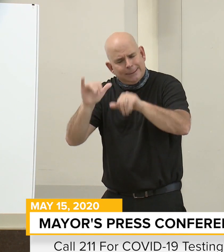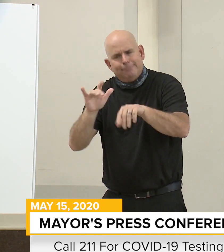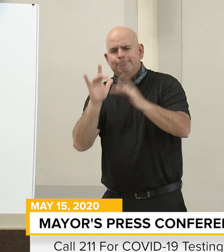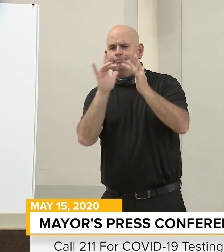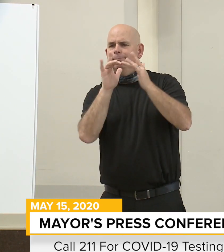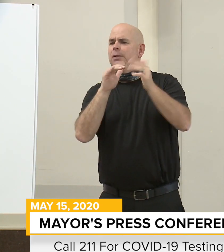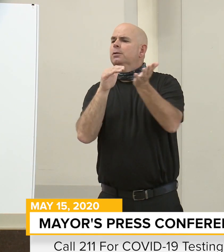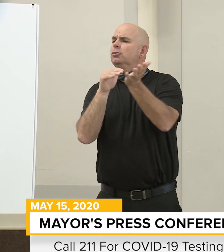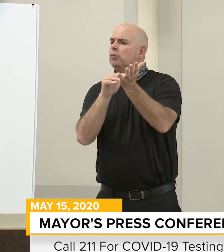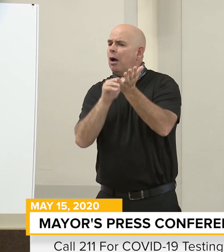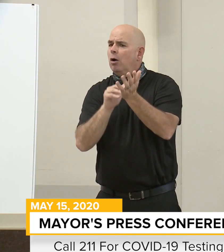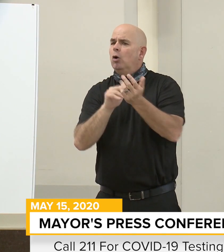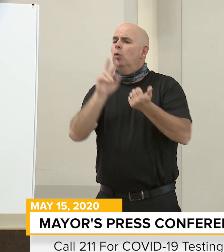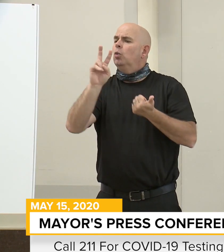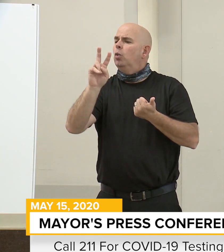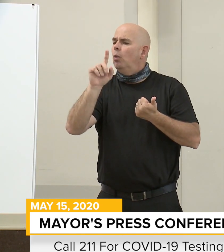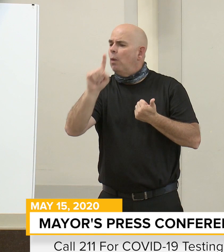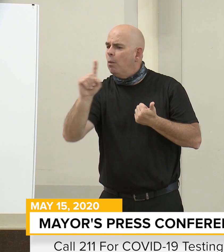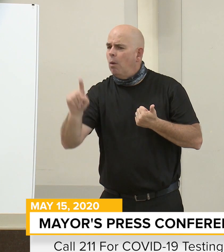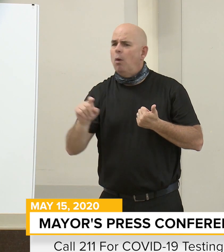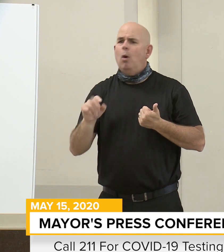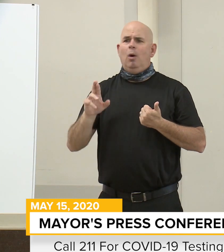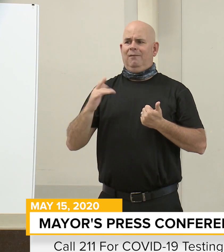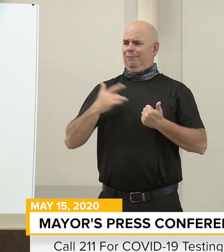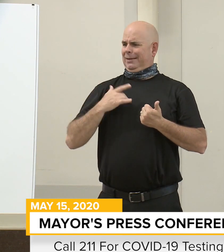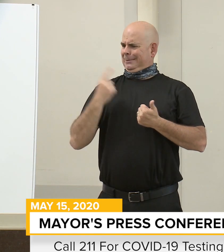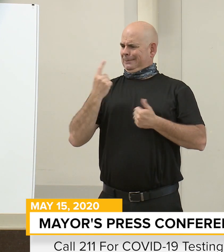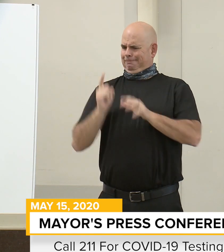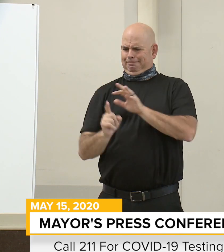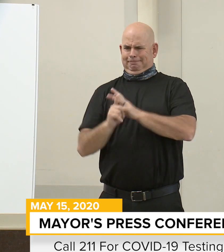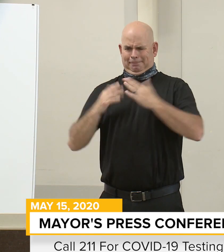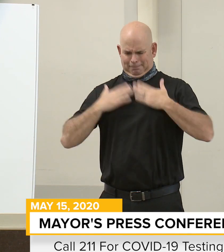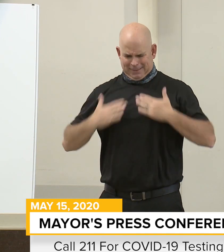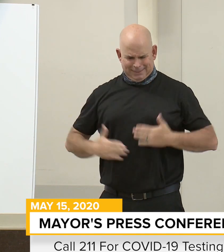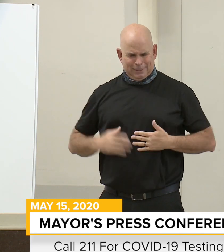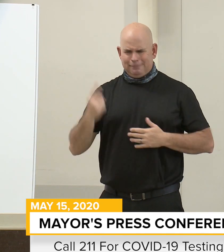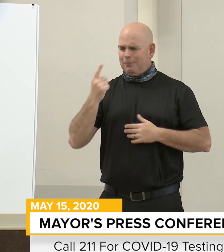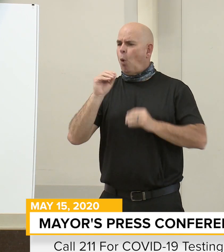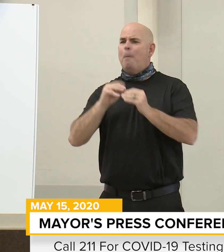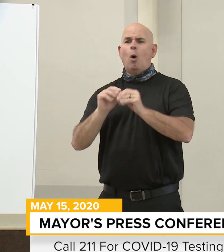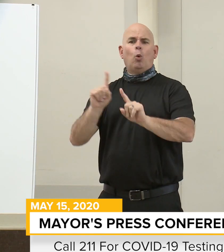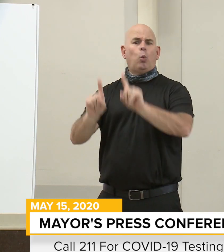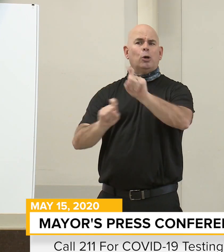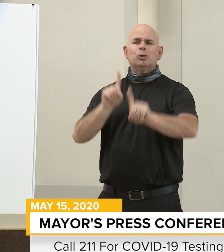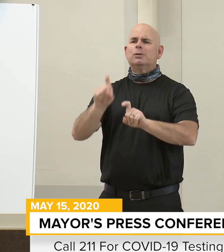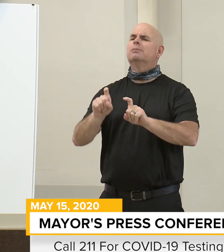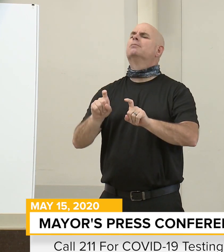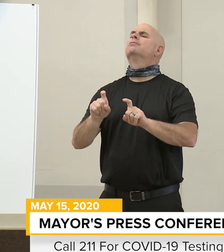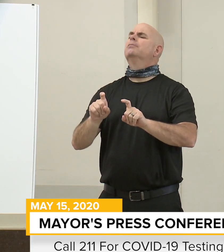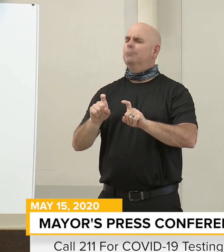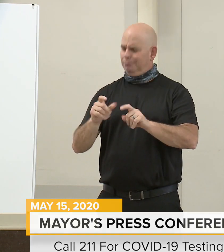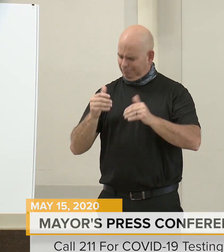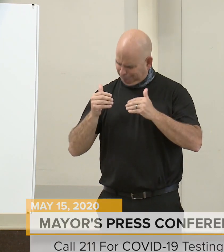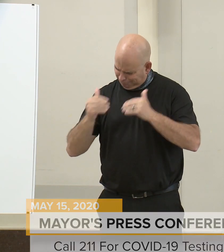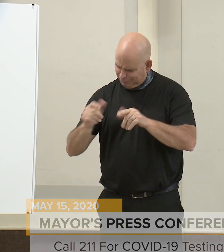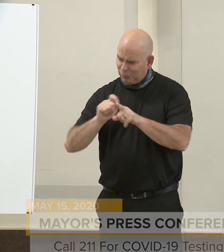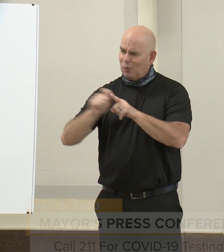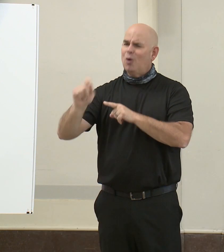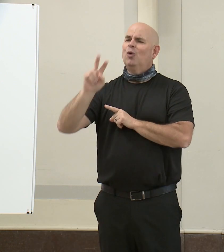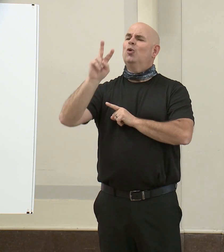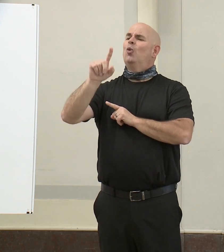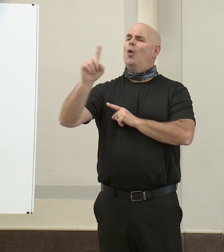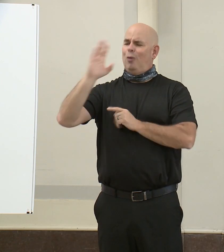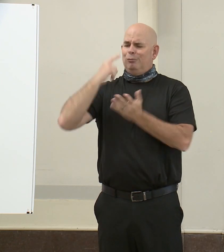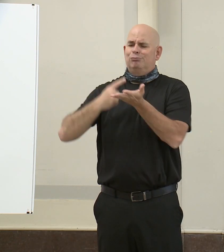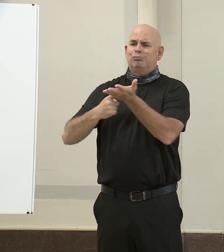physician, to call 2-1-1 to get information about testing based on your personal health profile. We will continue to follow the